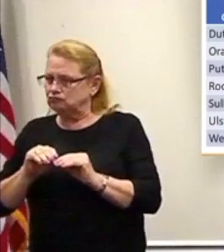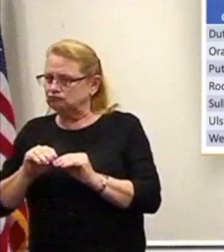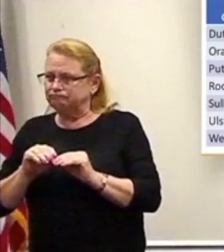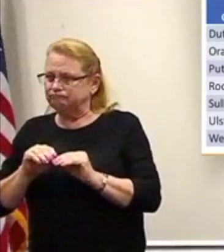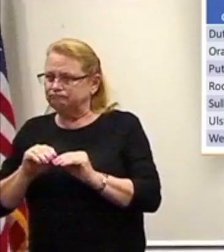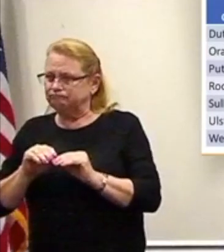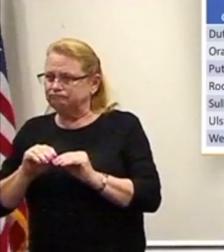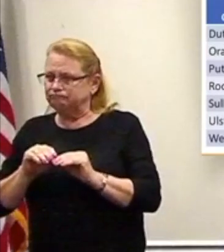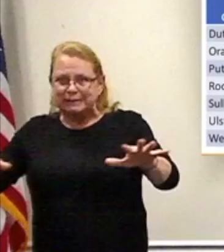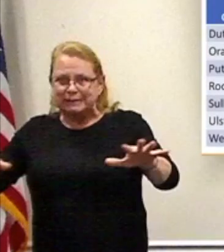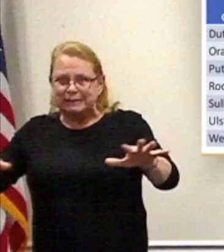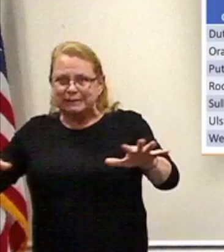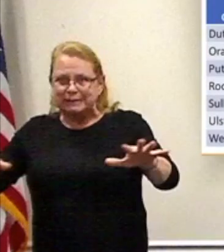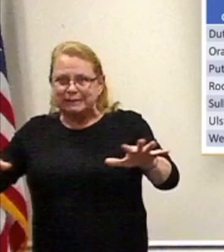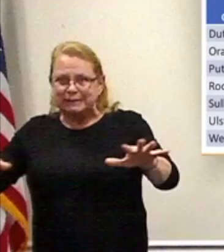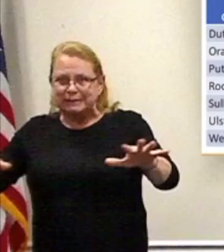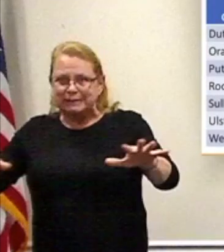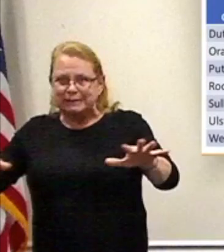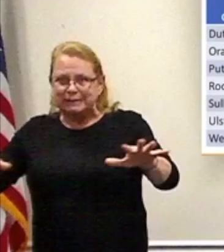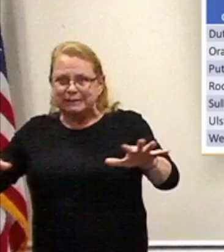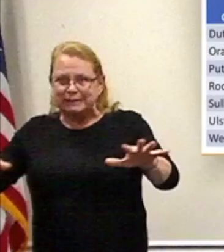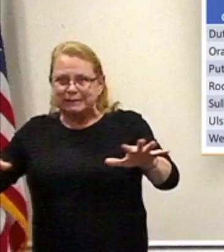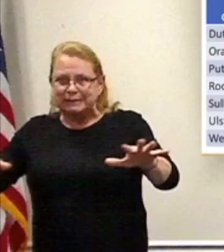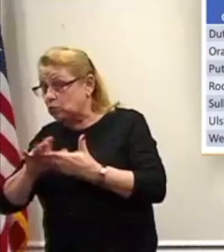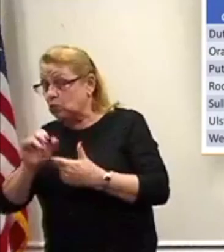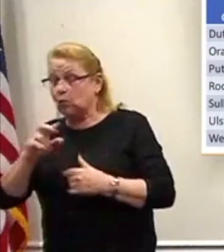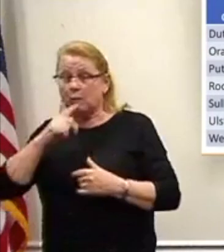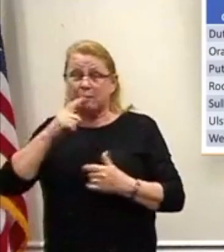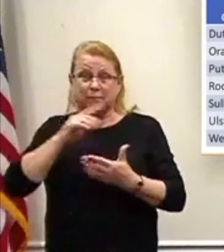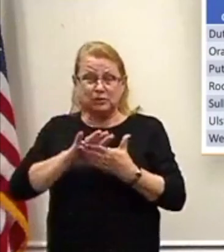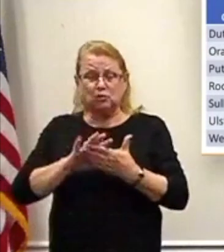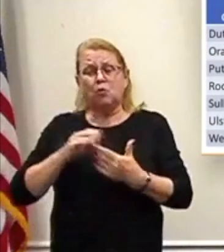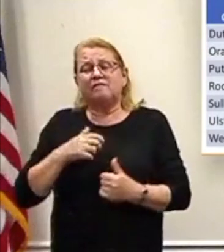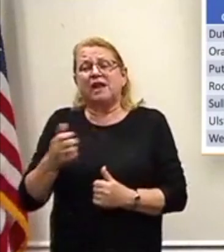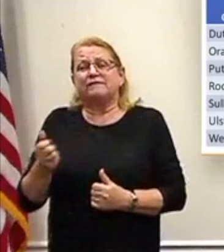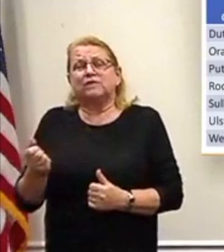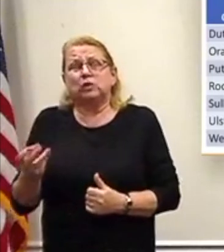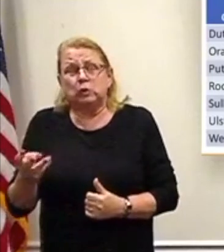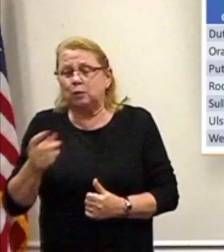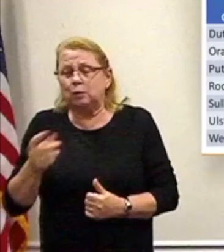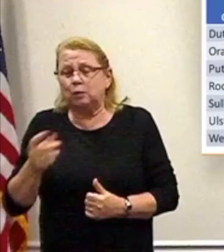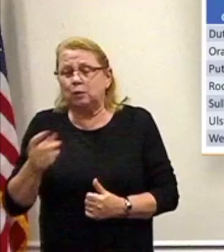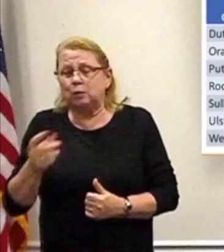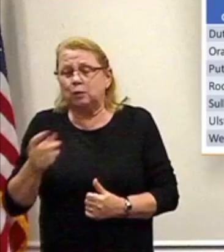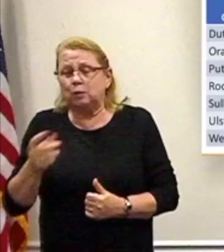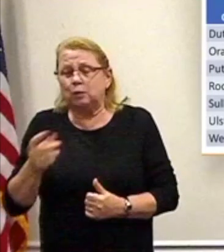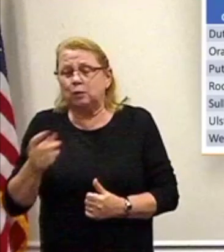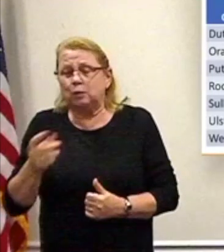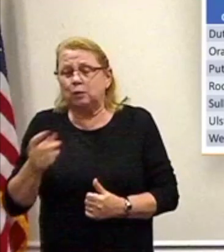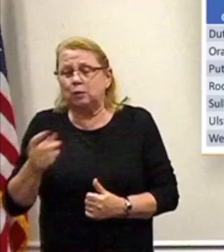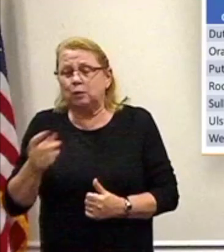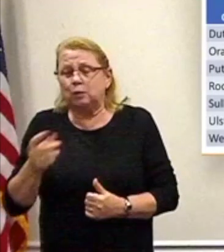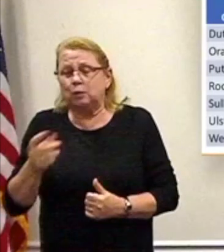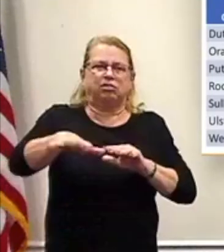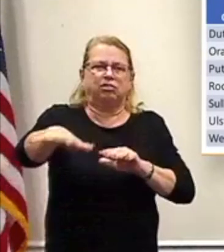or private schools, for that matter. There have been some cases, but not widespread transmission, not severity of cases. And we are seeing